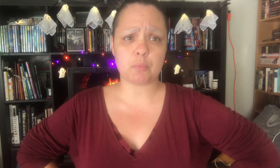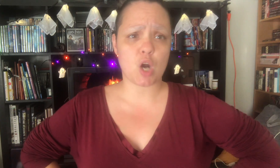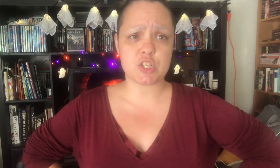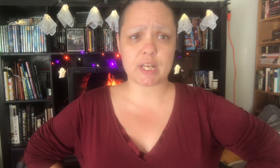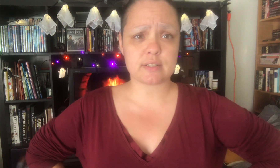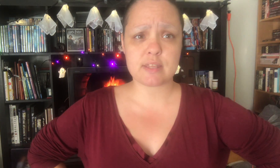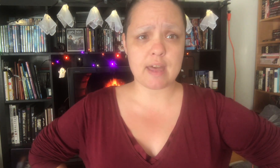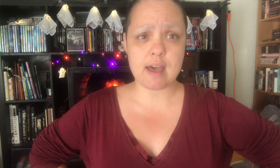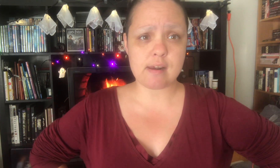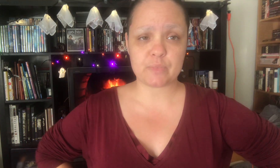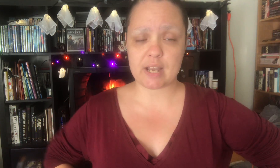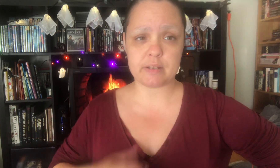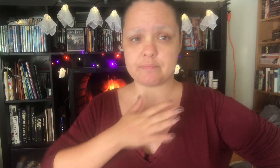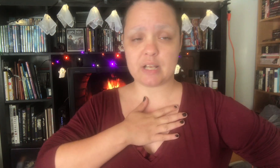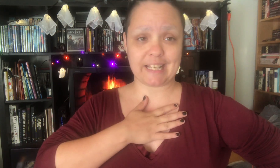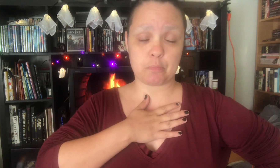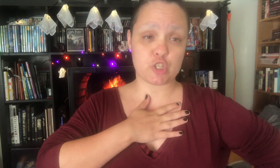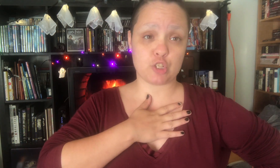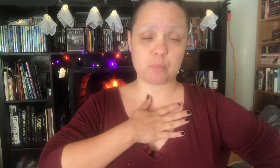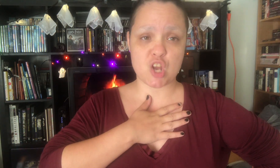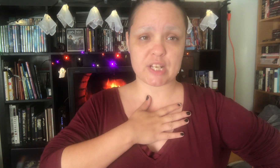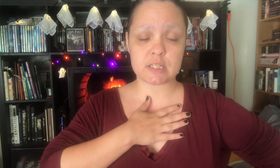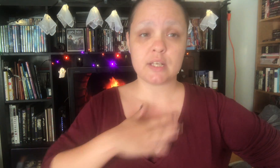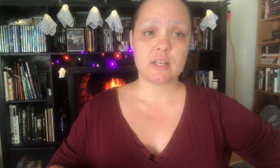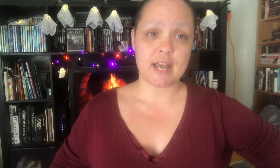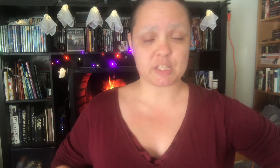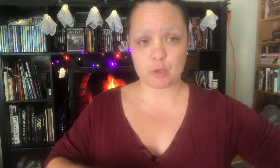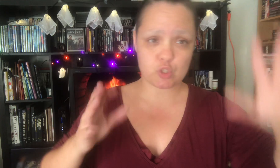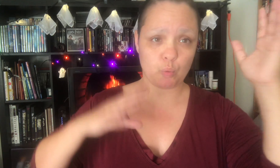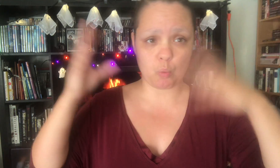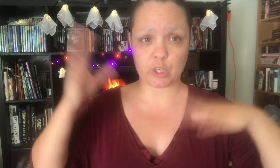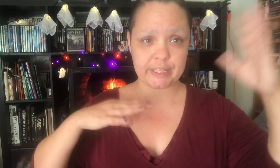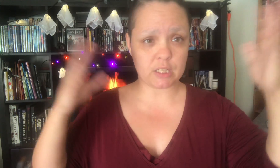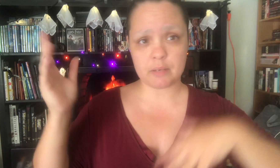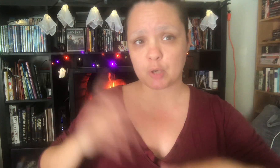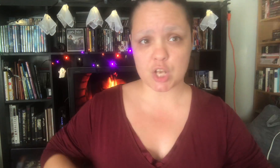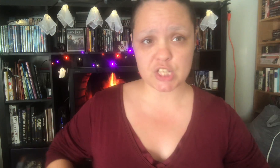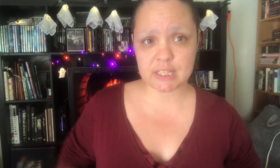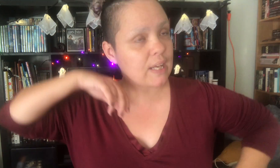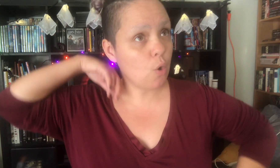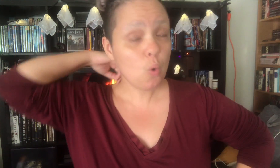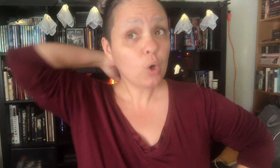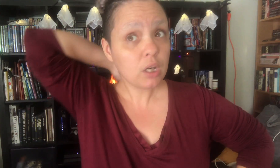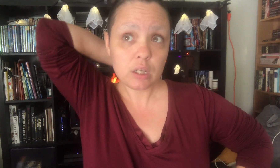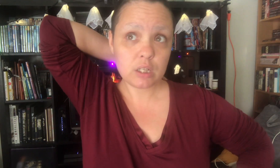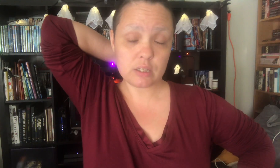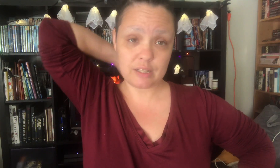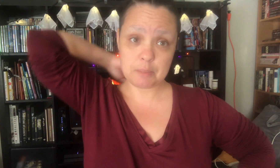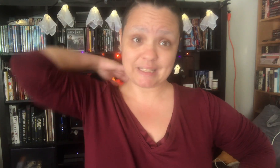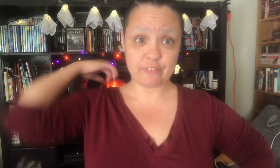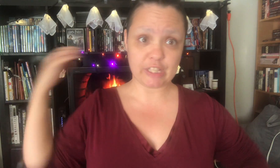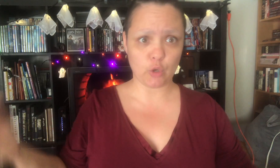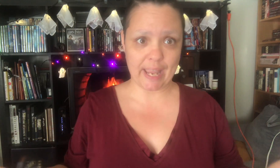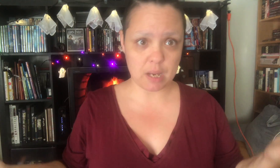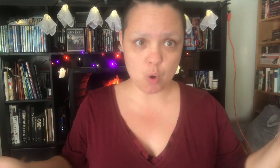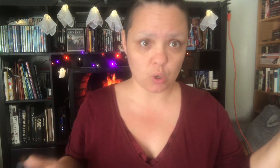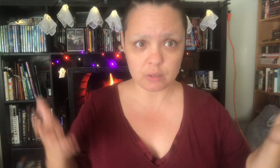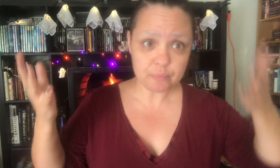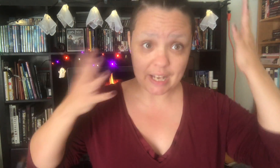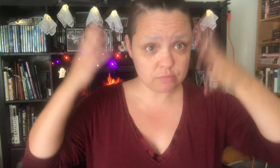a project that I, like a personal project as opposed to a worky project. Or I play a video game or I,